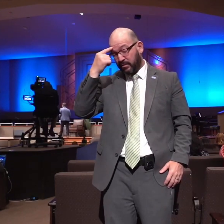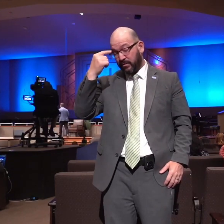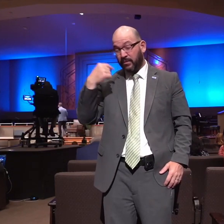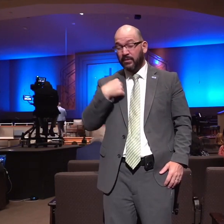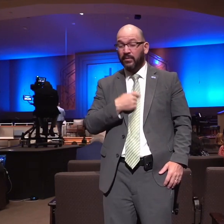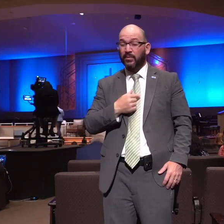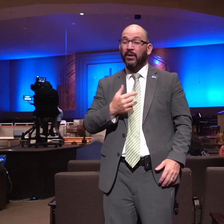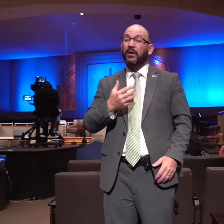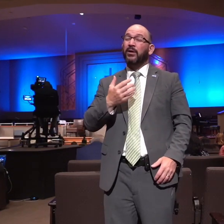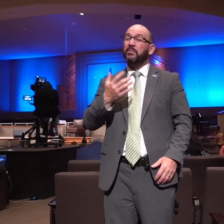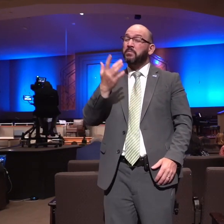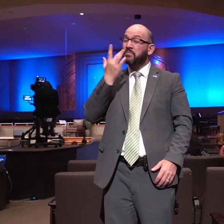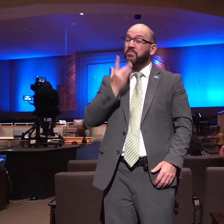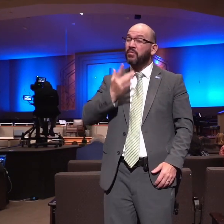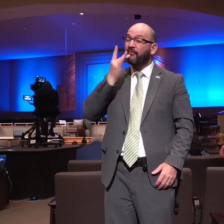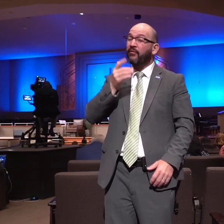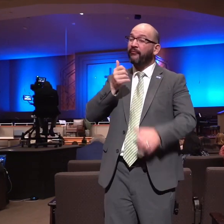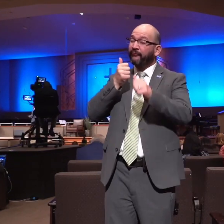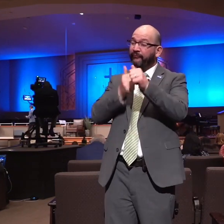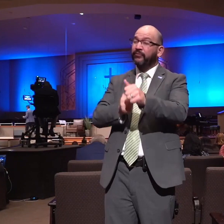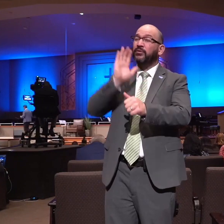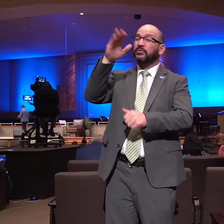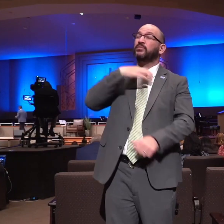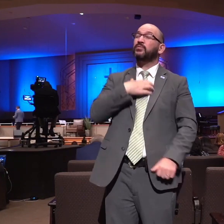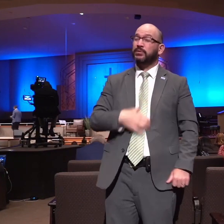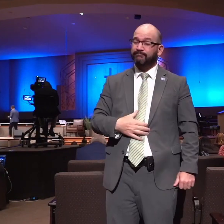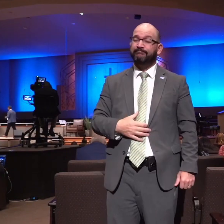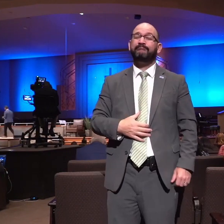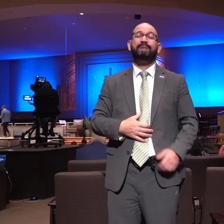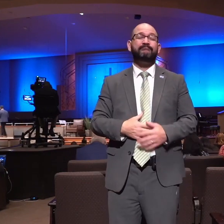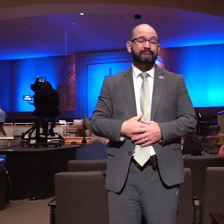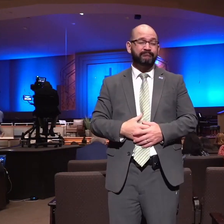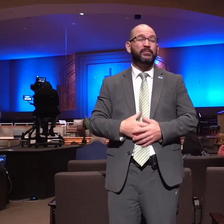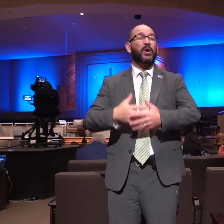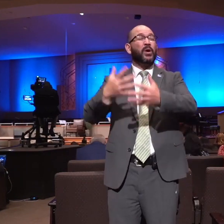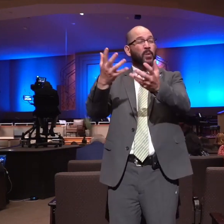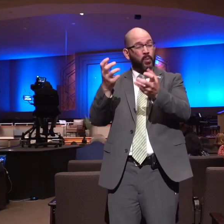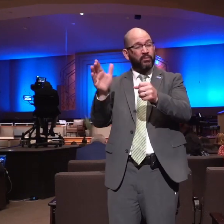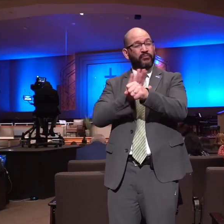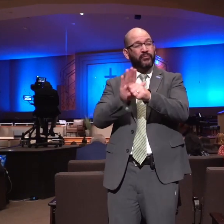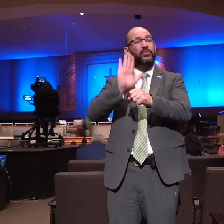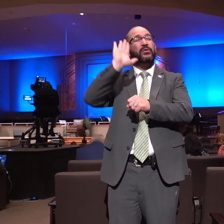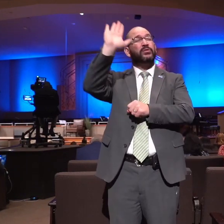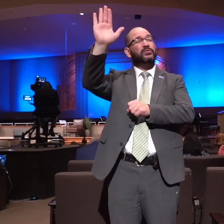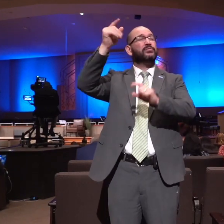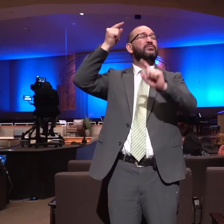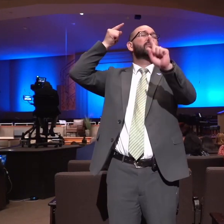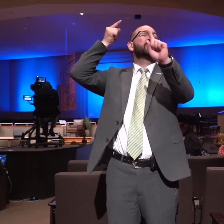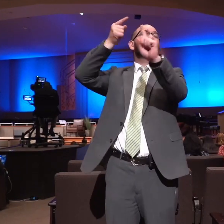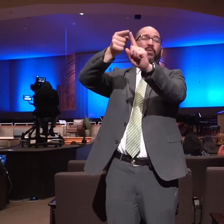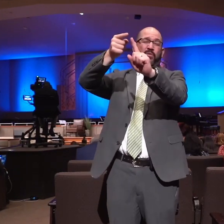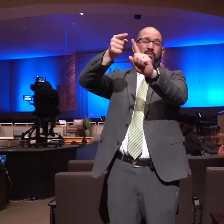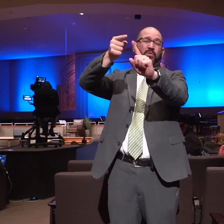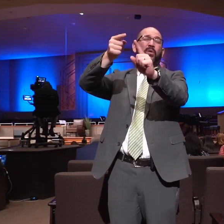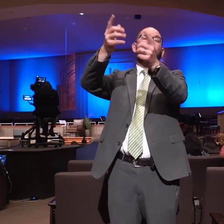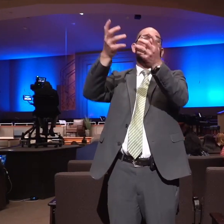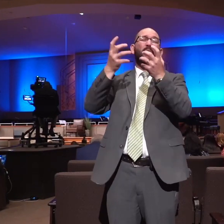for our life we want plan a we want to be all that you designed us to be we want to accomplish all